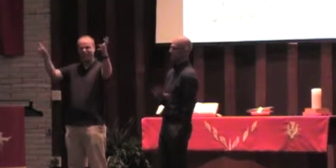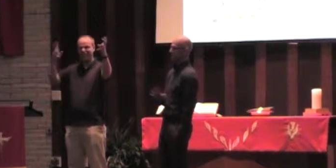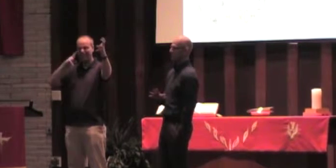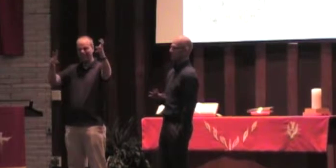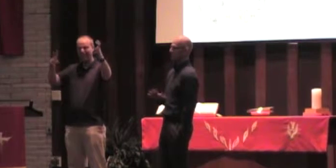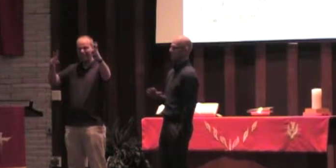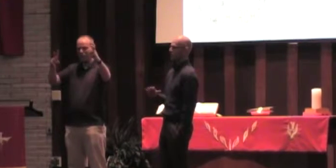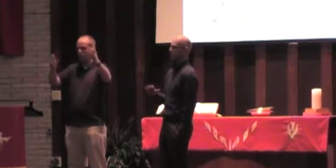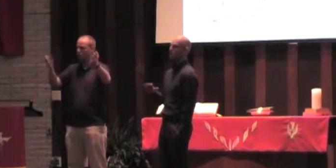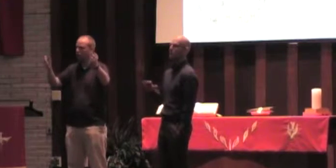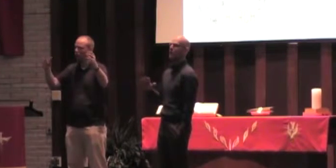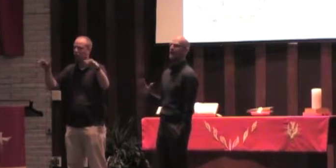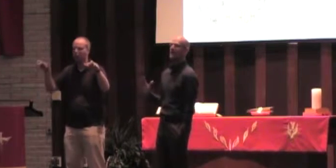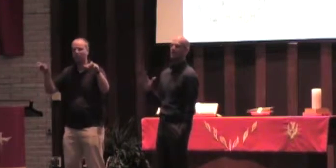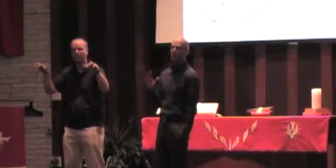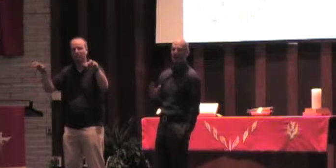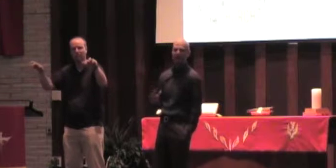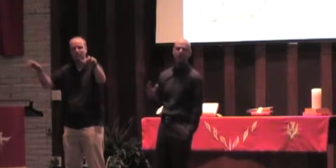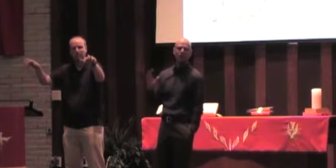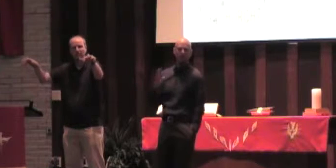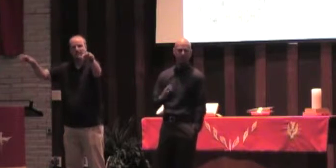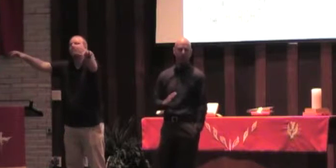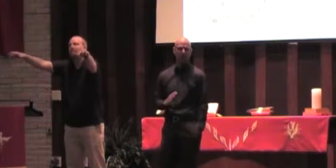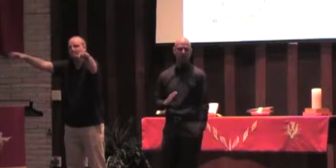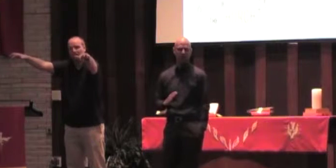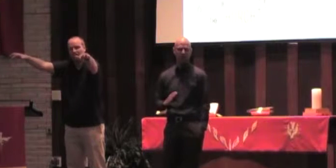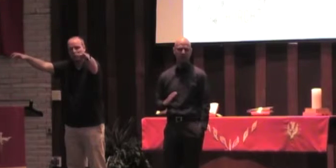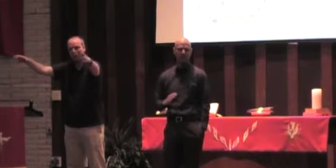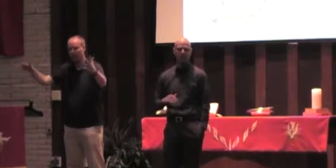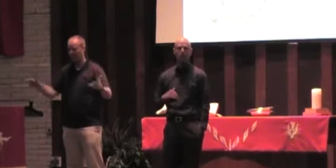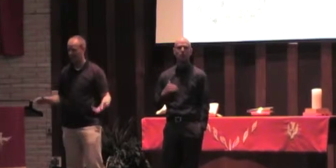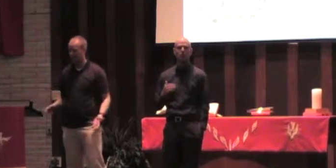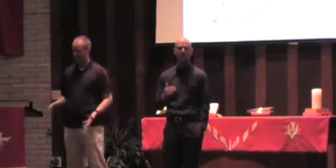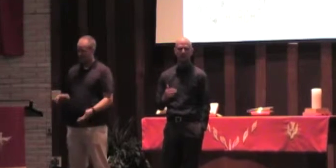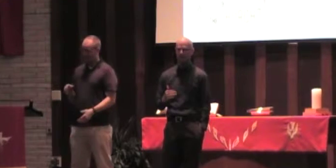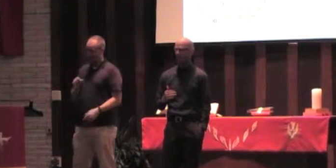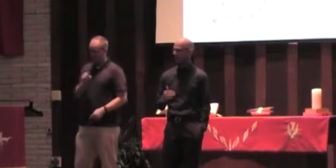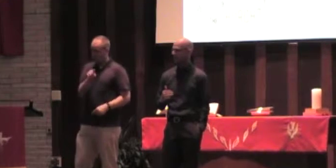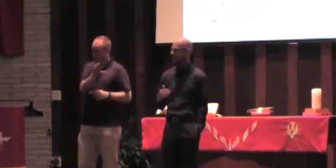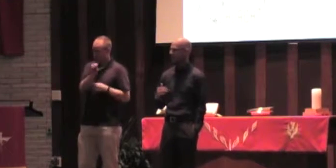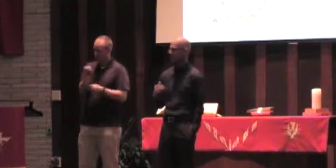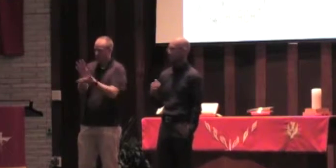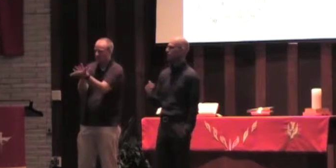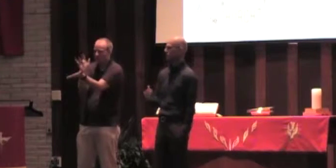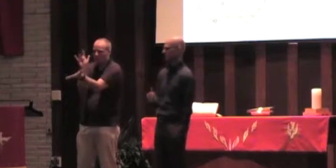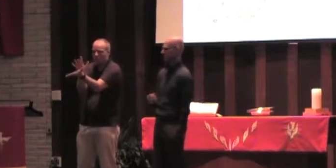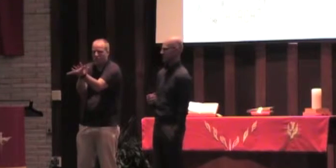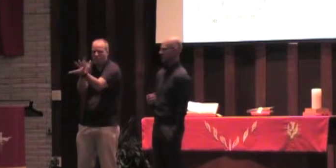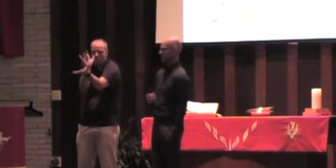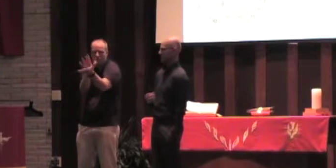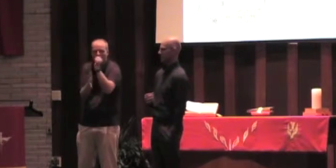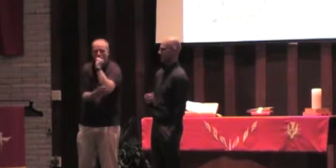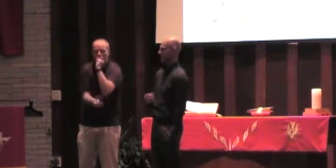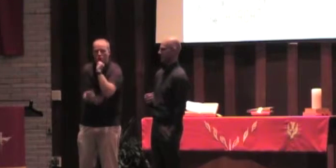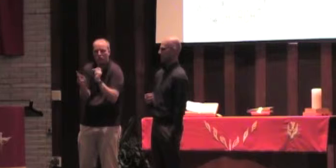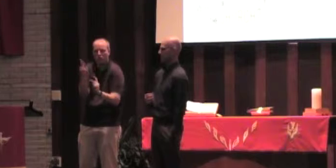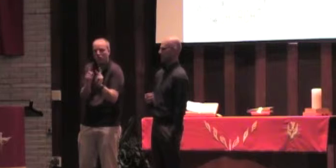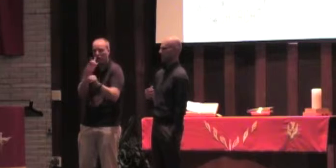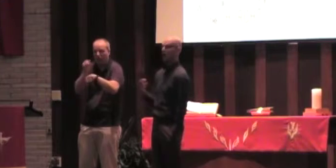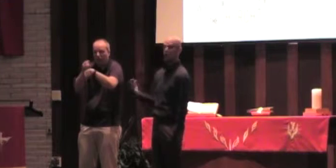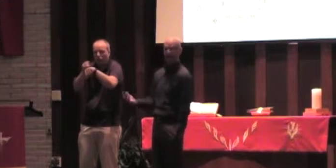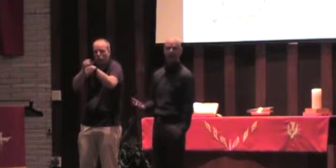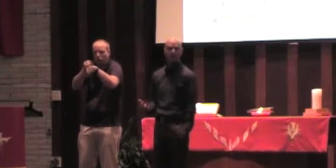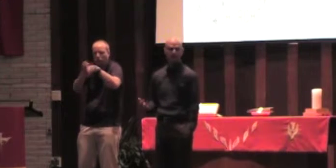or may not know, just break the backs of the poor with their exorbitant interest rates and the like,